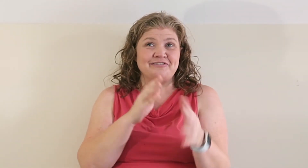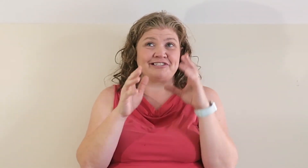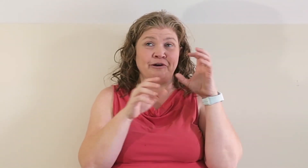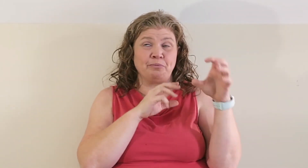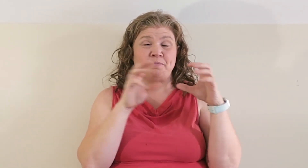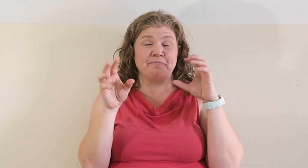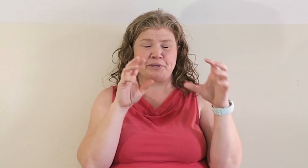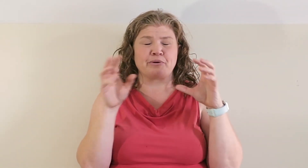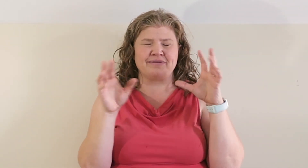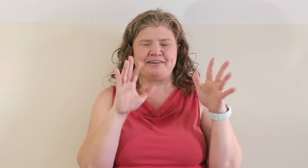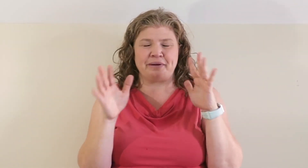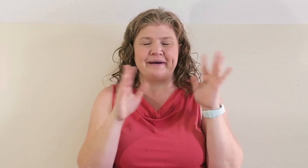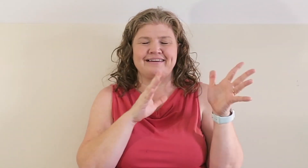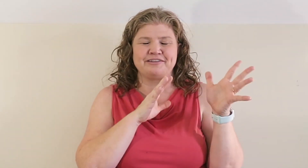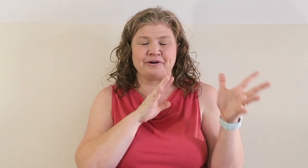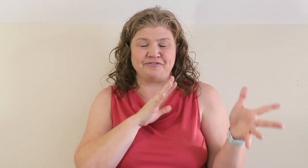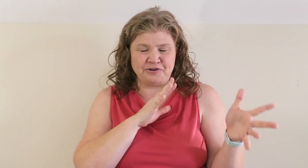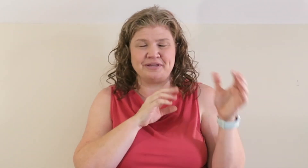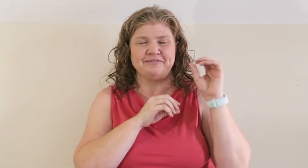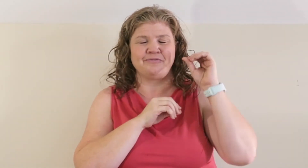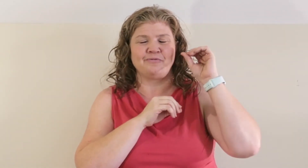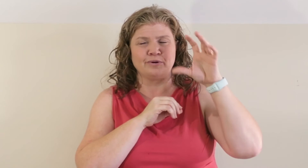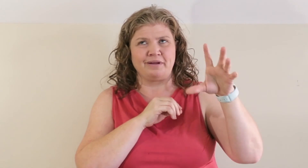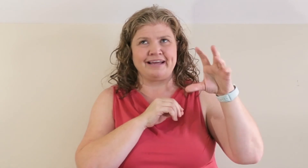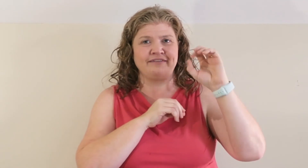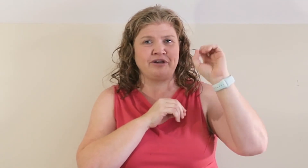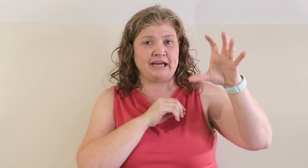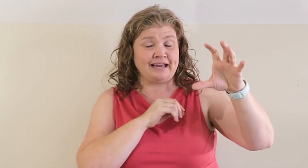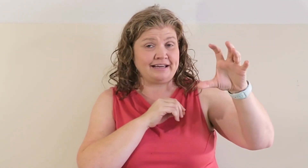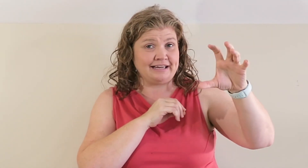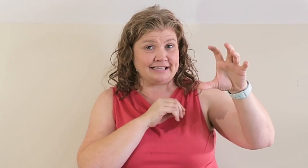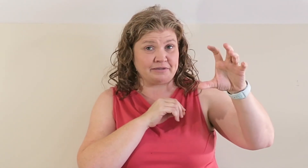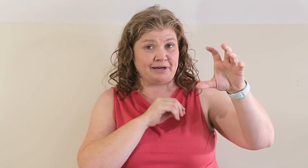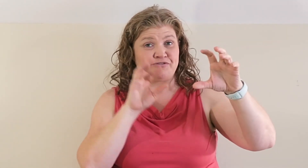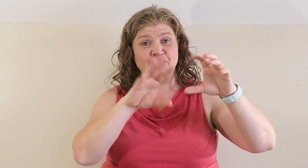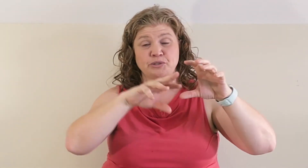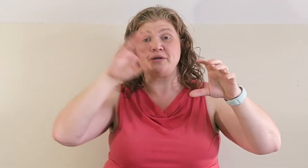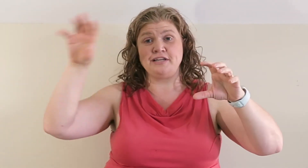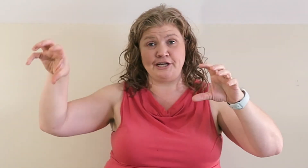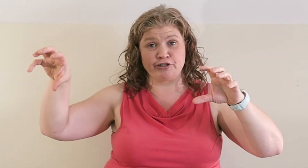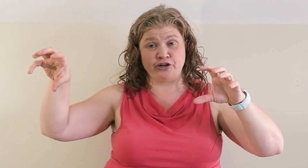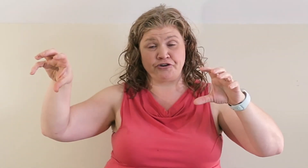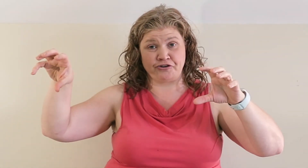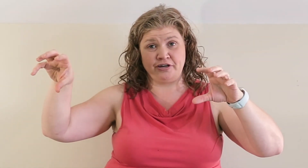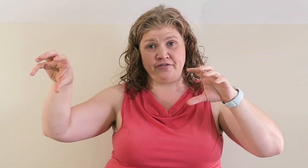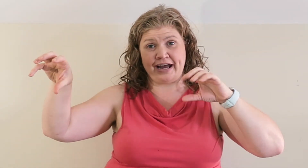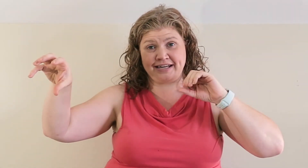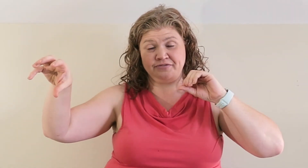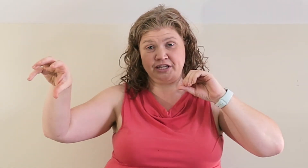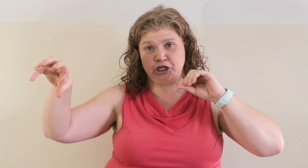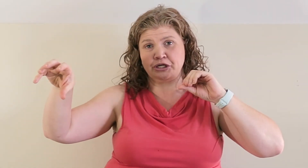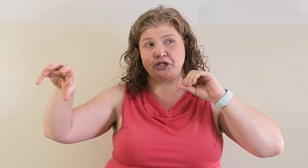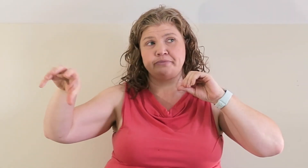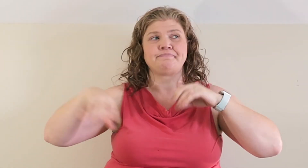So, but there are anyway, there are a few that were like, if you can't get the supplies for this one, here's an alternative activity. You can do it.